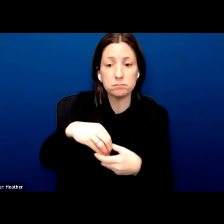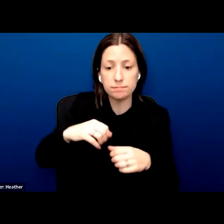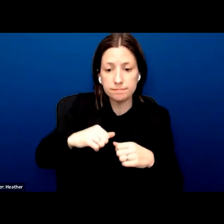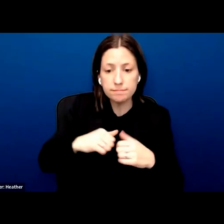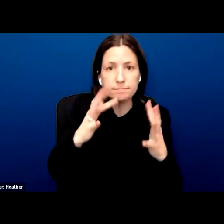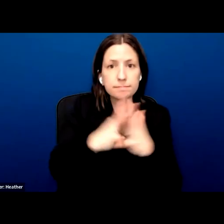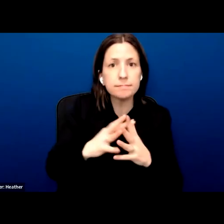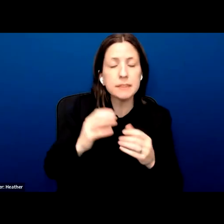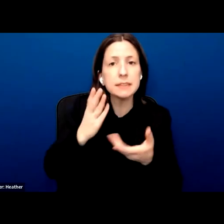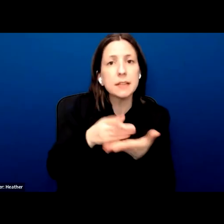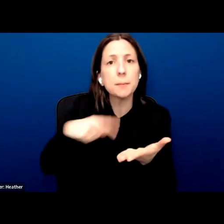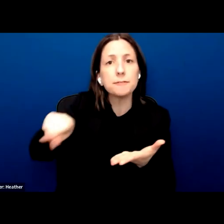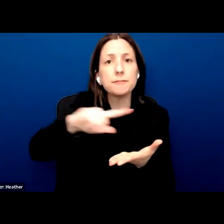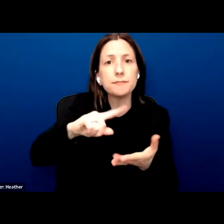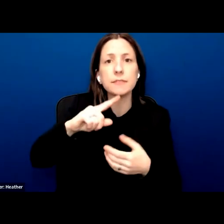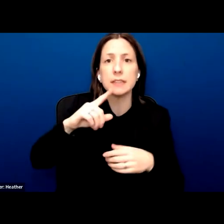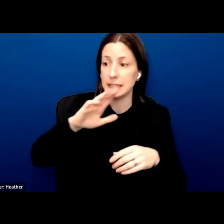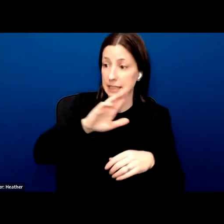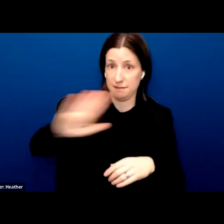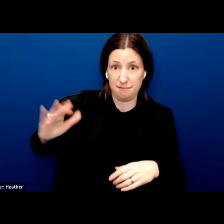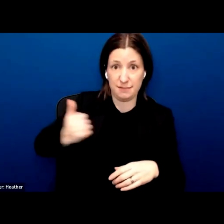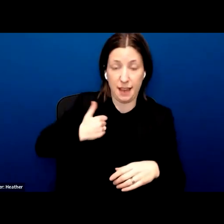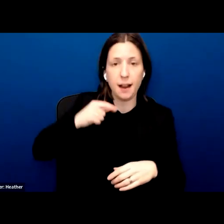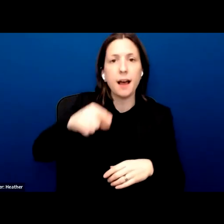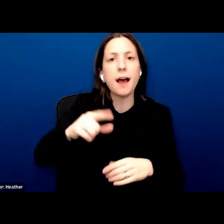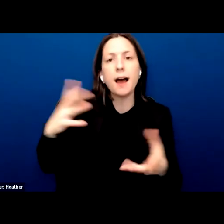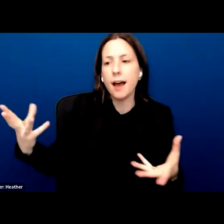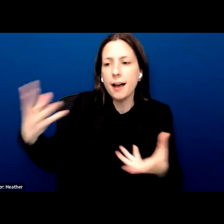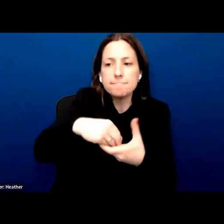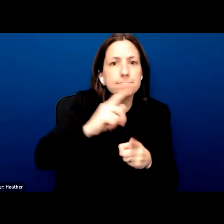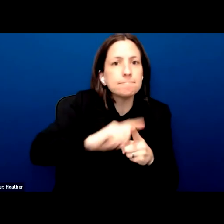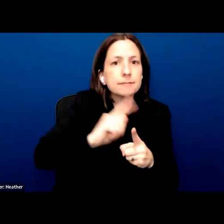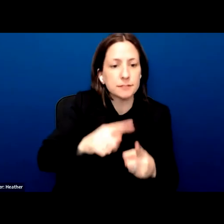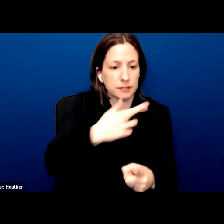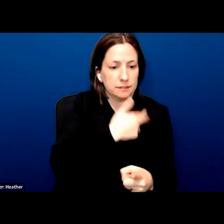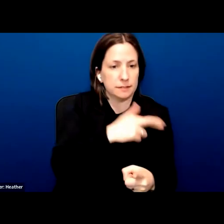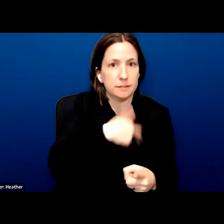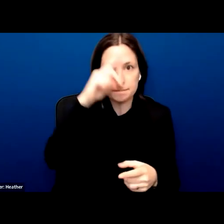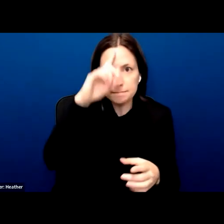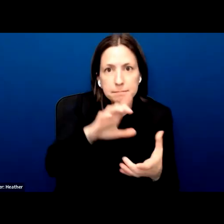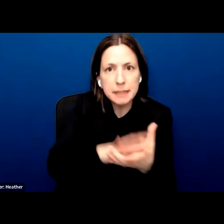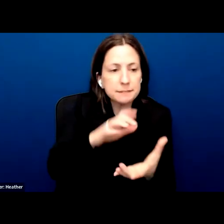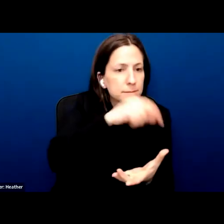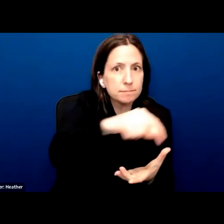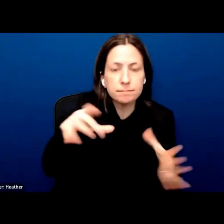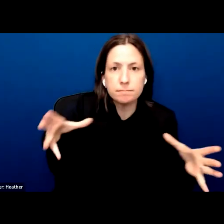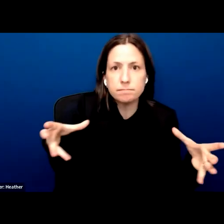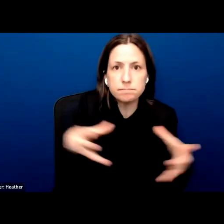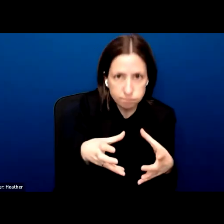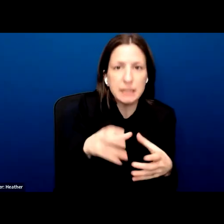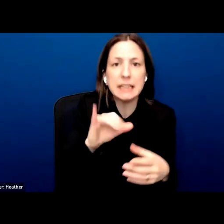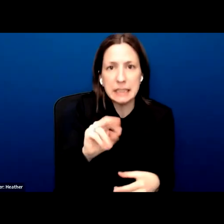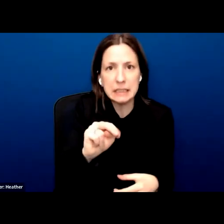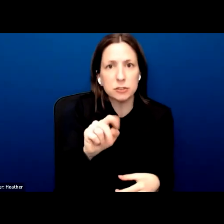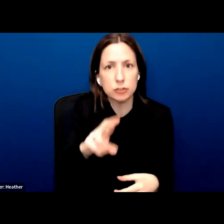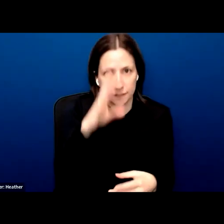interfaith bodies in this country. And that's important to know because this is very much an interfaith evening, as has been said, and you will be